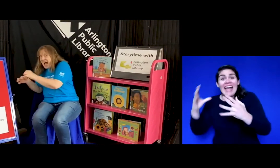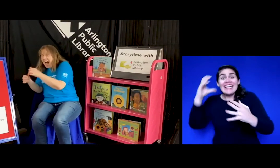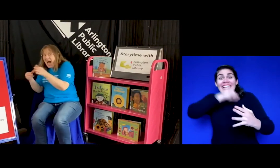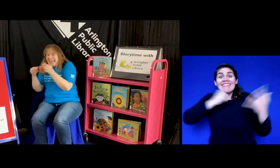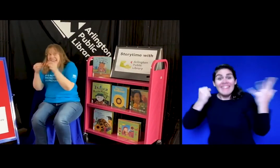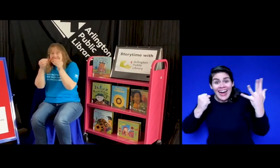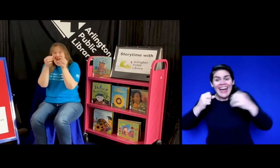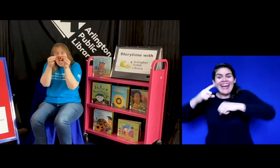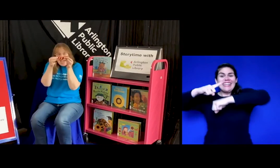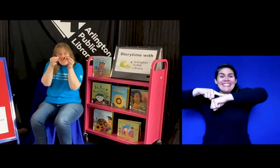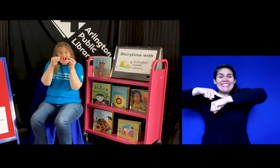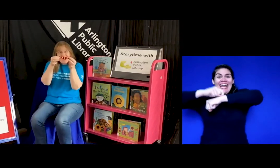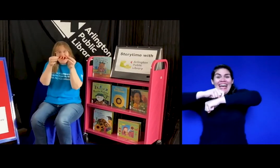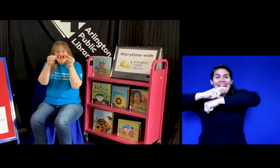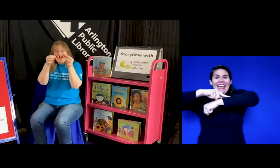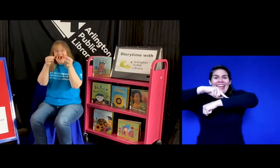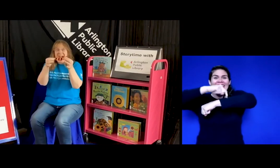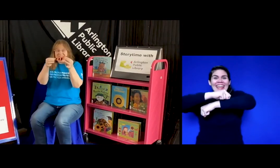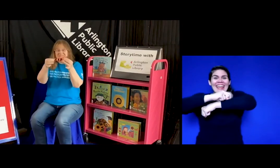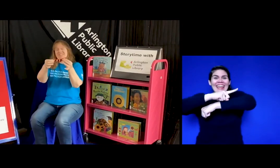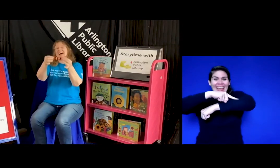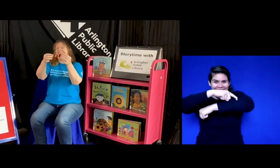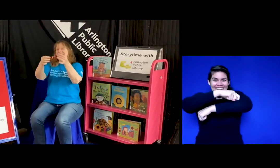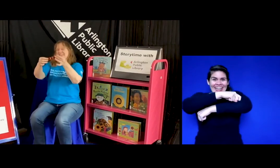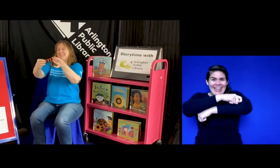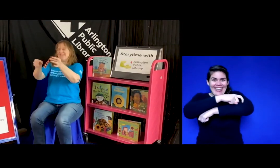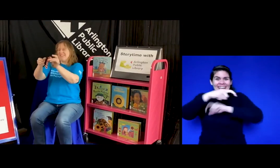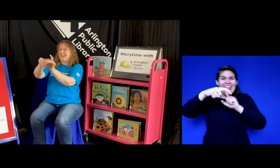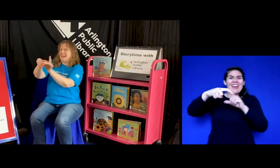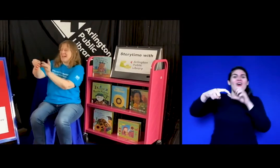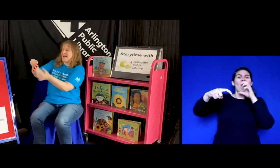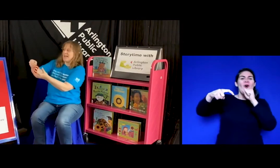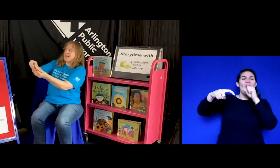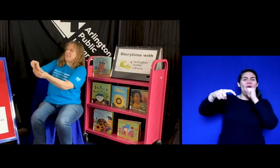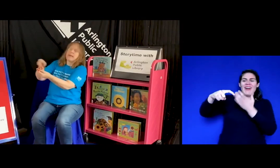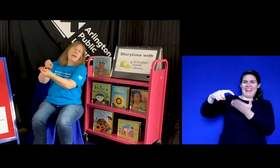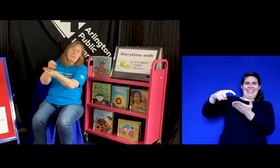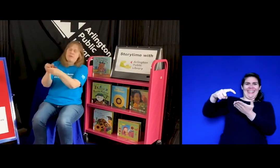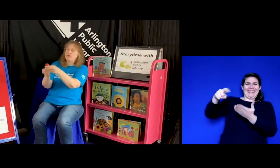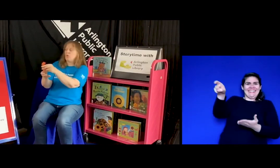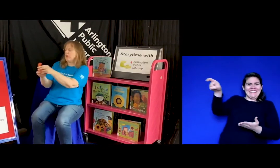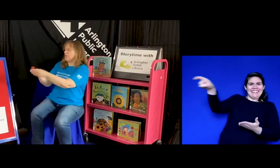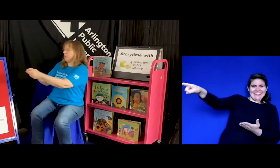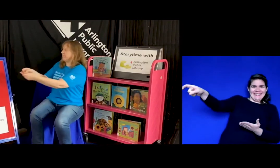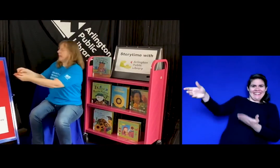a caterpillar i found yeah my caterpillar's orange yeah